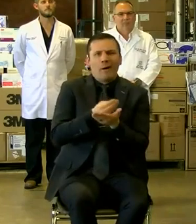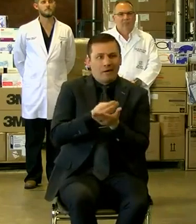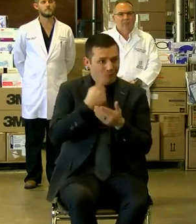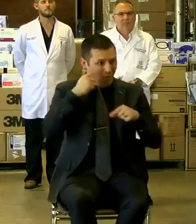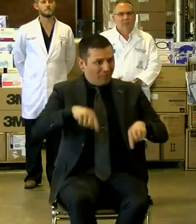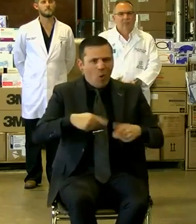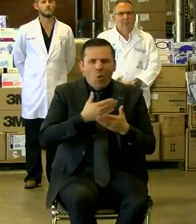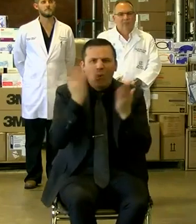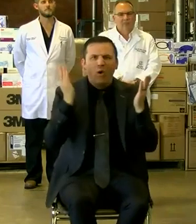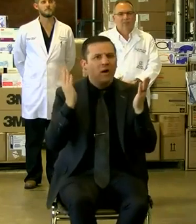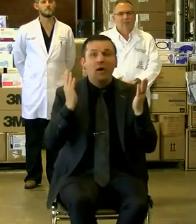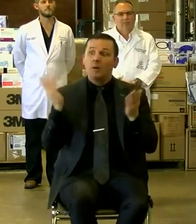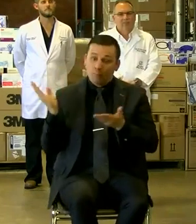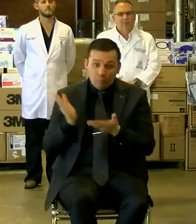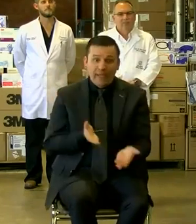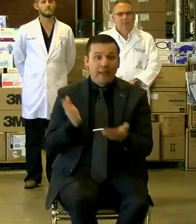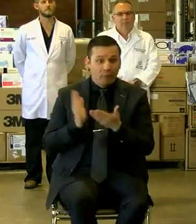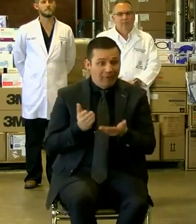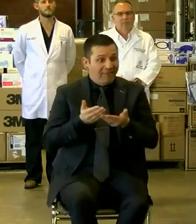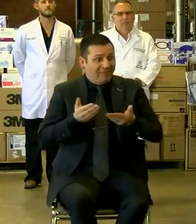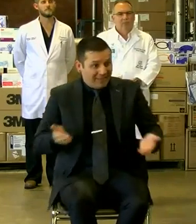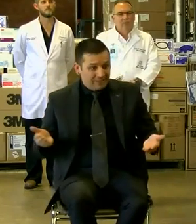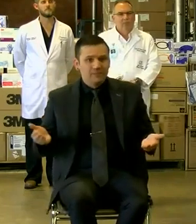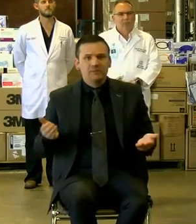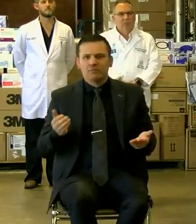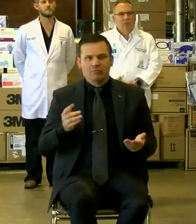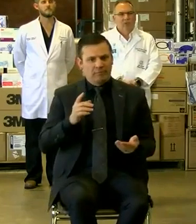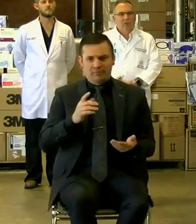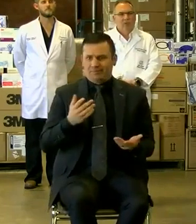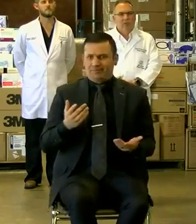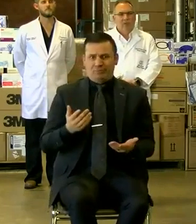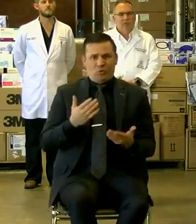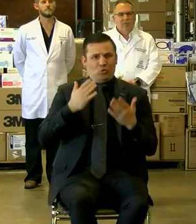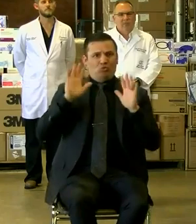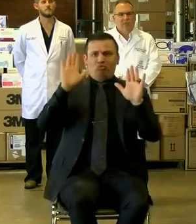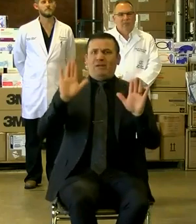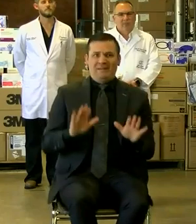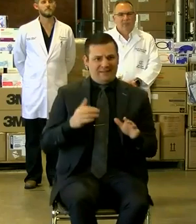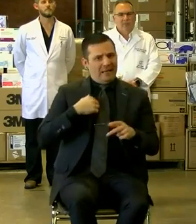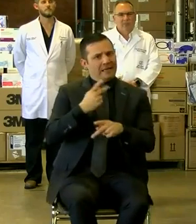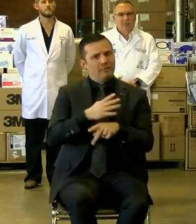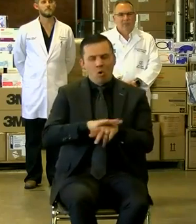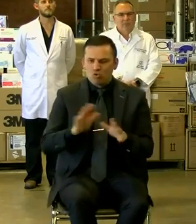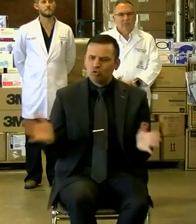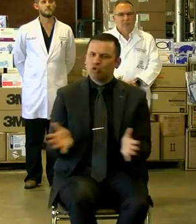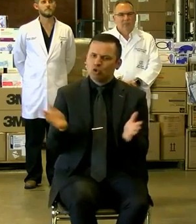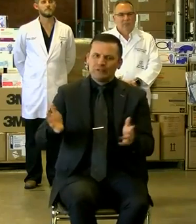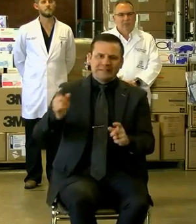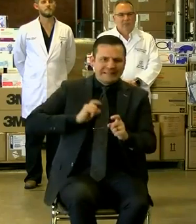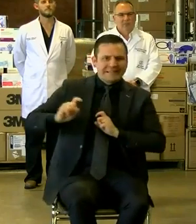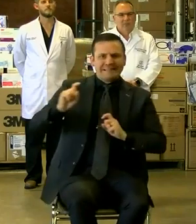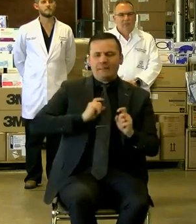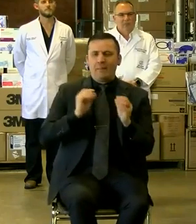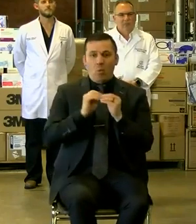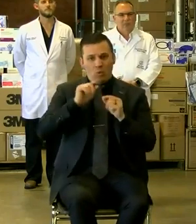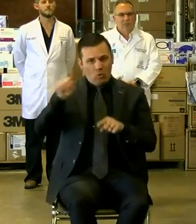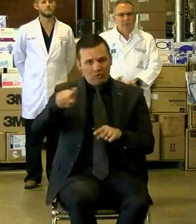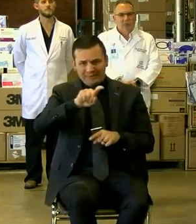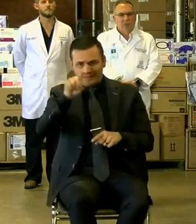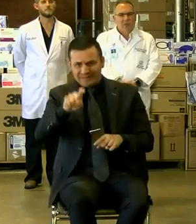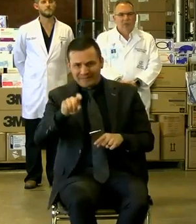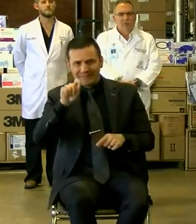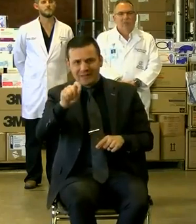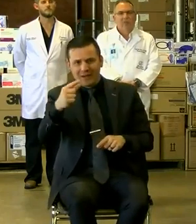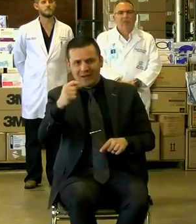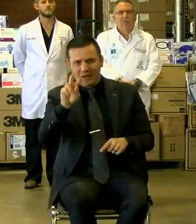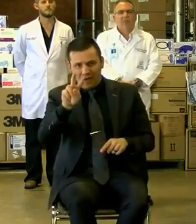they're doing bringing their supplies and their PPE forward is very good. And I keep encouraging those donations. Please go to Texas.gov. Look at that